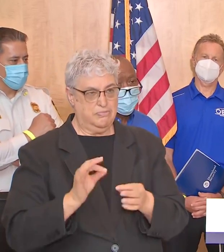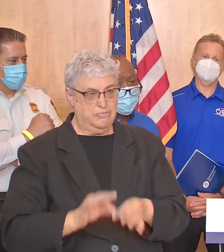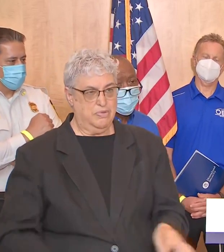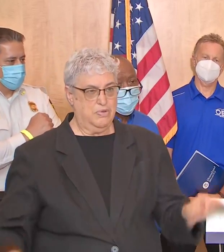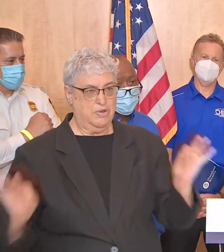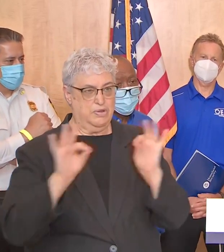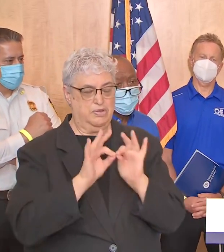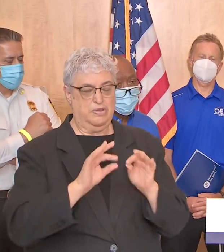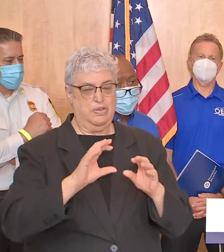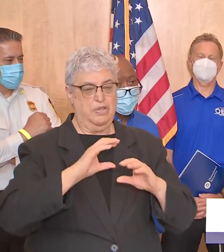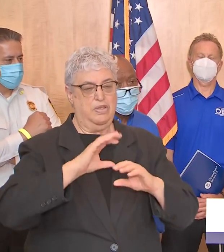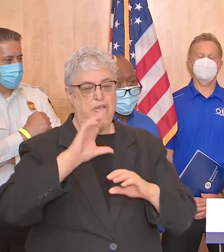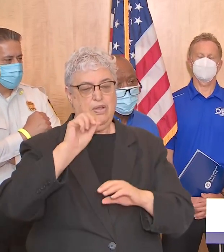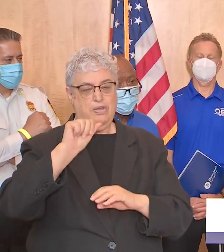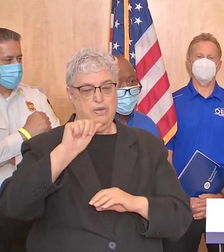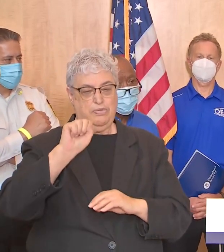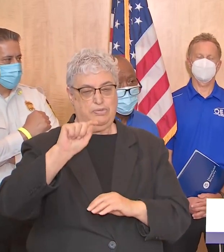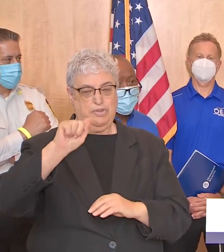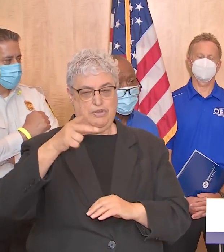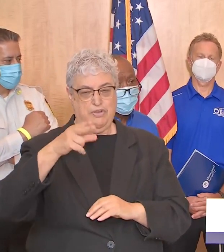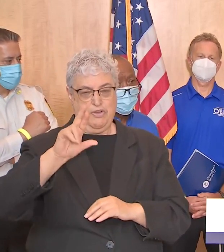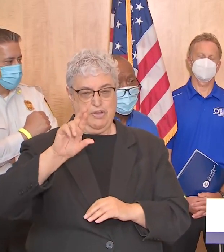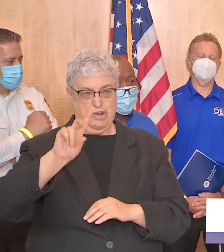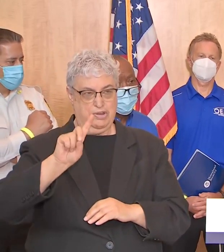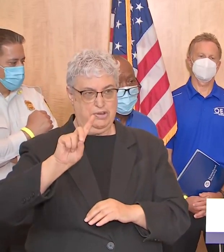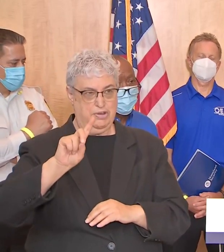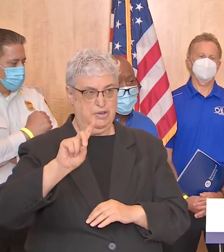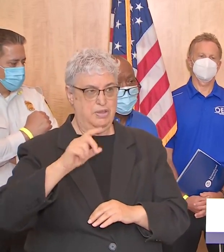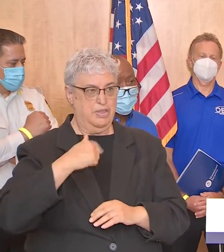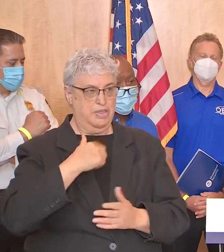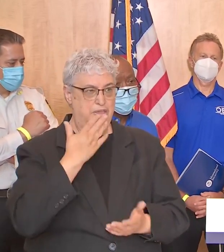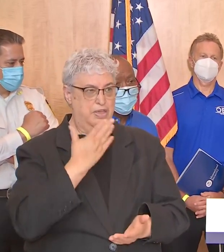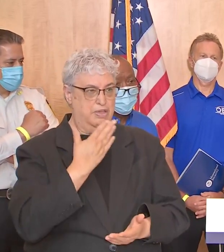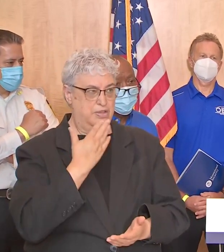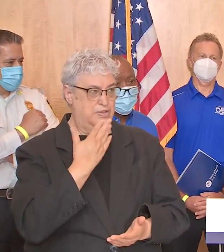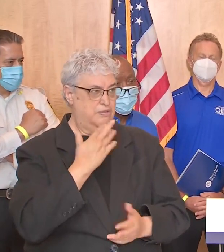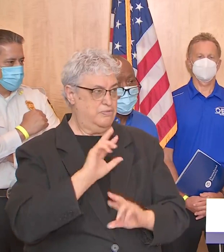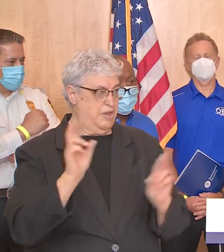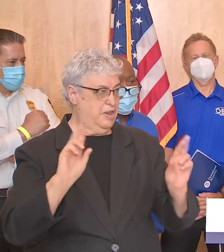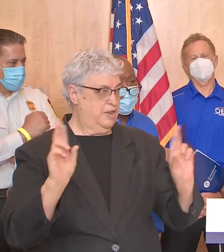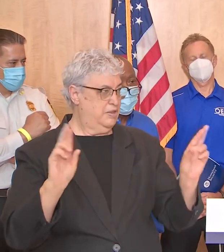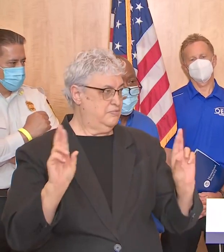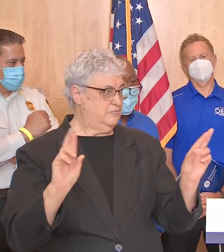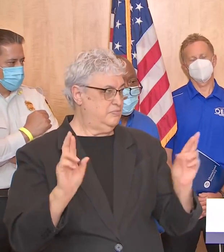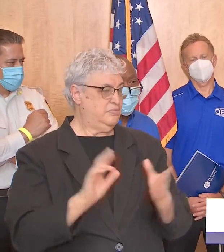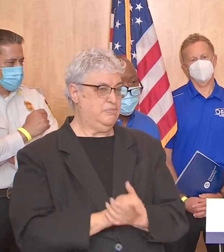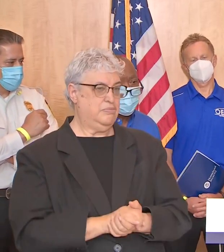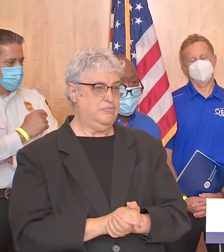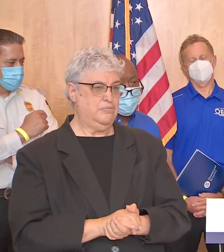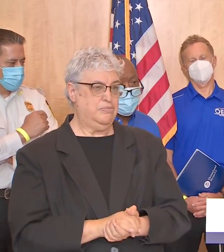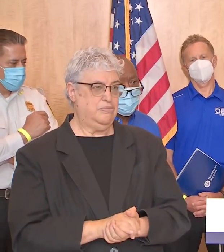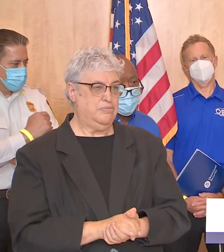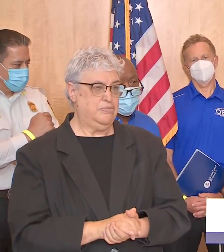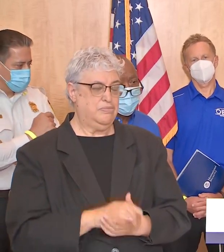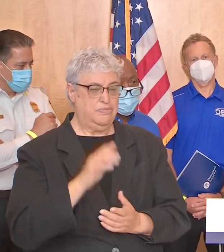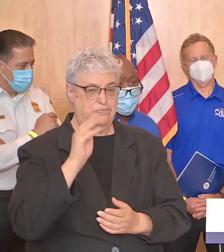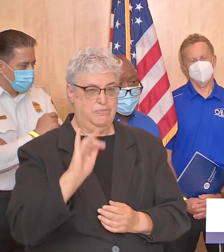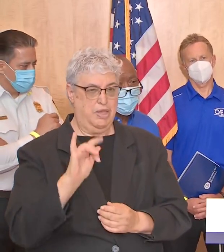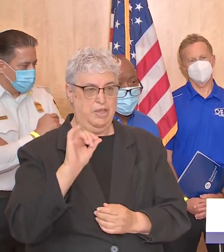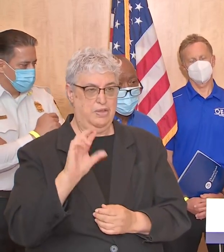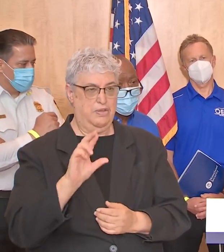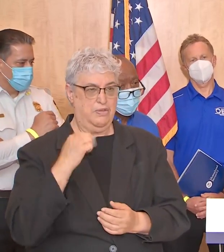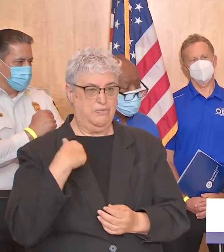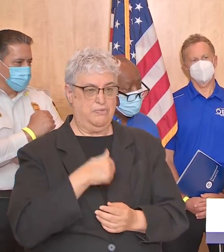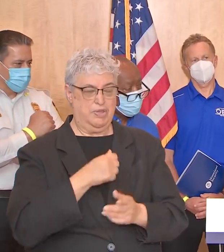the coast guard is also standing ready sure if they are here i want to thank them obviously in the midst of the storm uh mayor uh